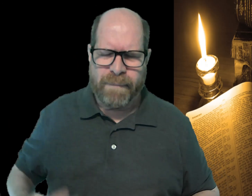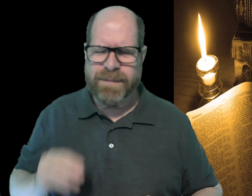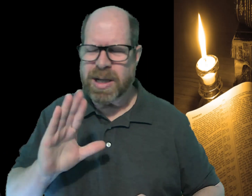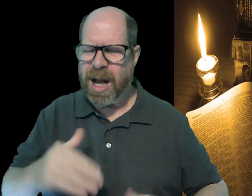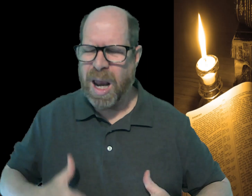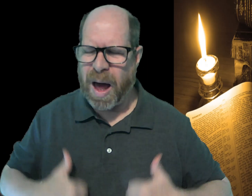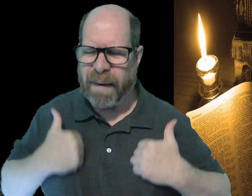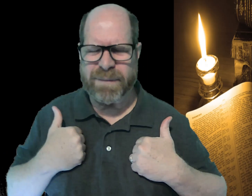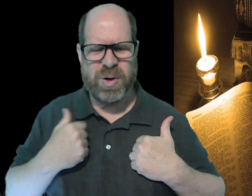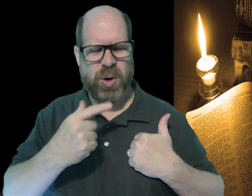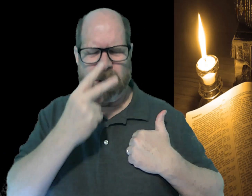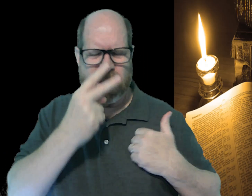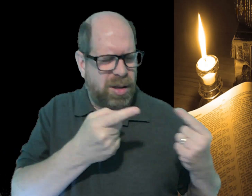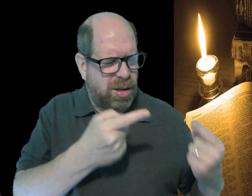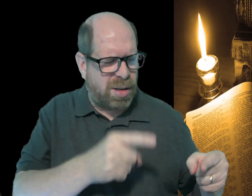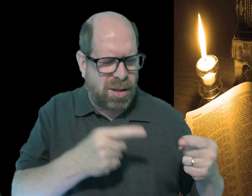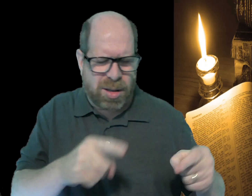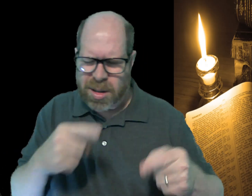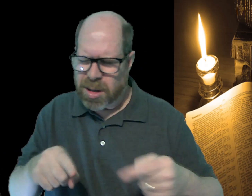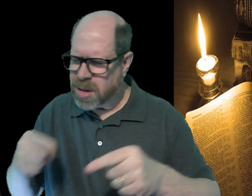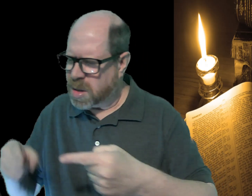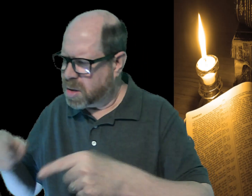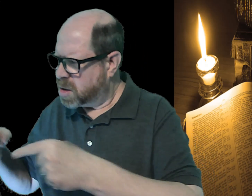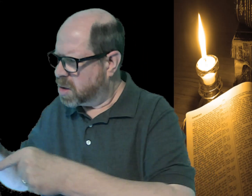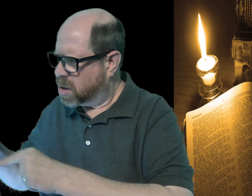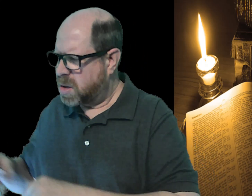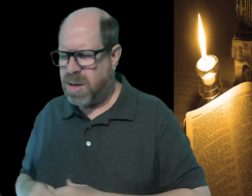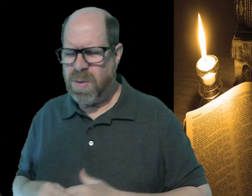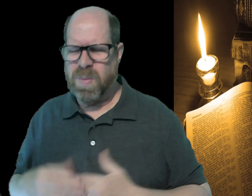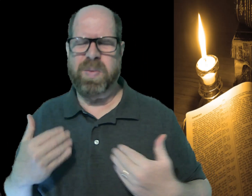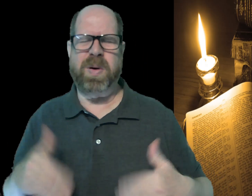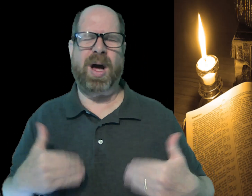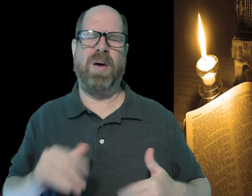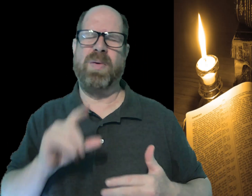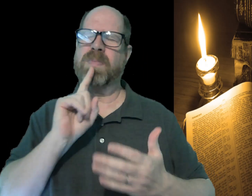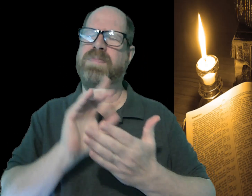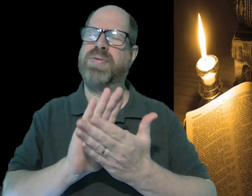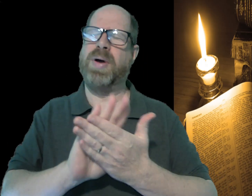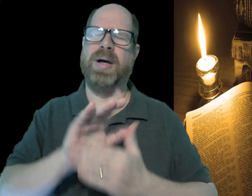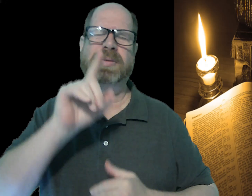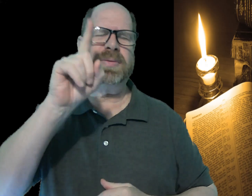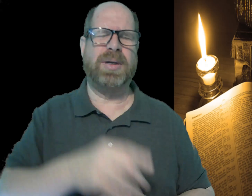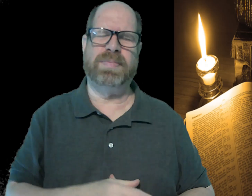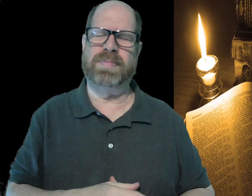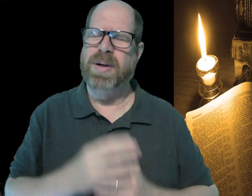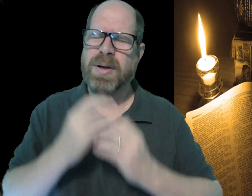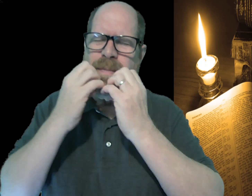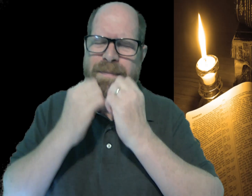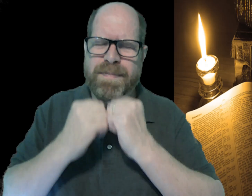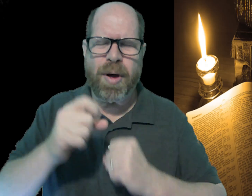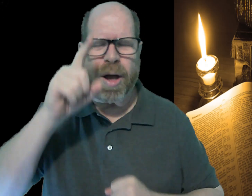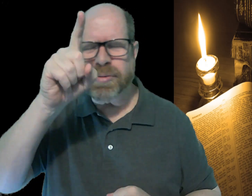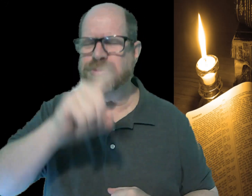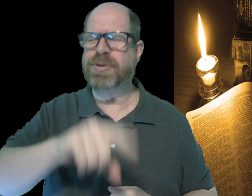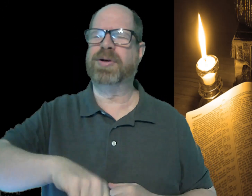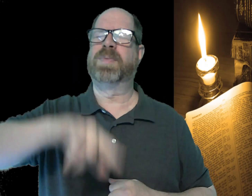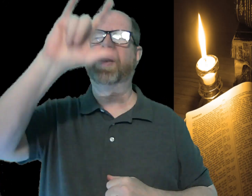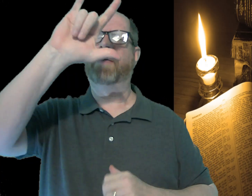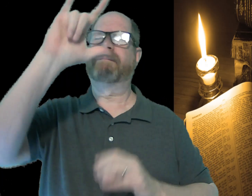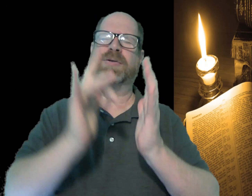Joseph and his life. And we saw all these things happen. We really praise you, God. You're precious and we